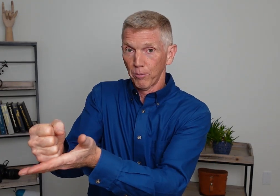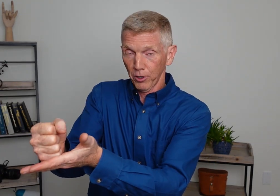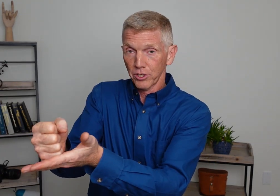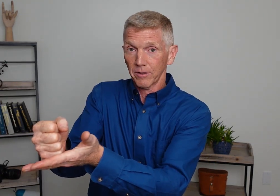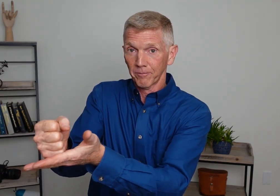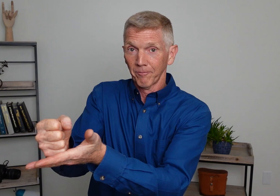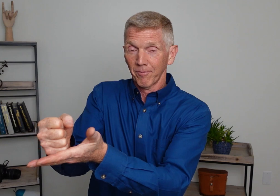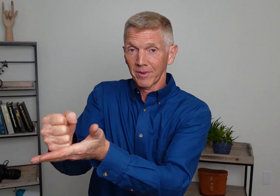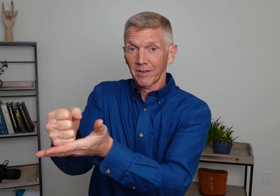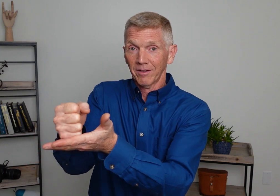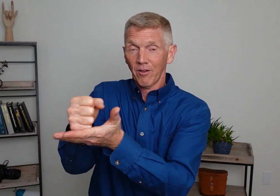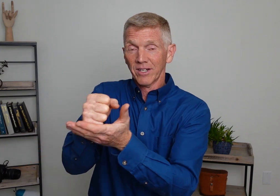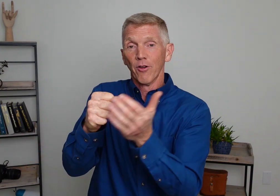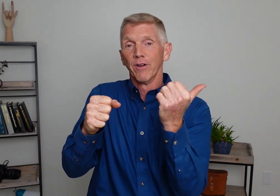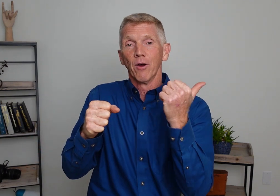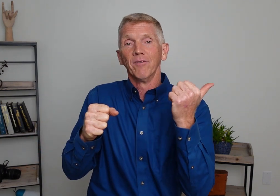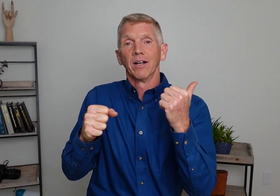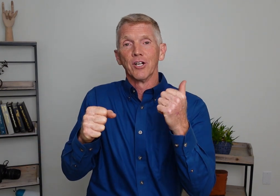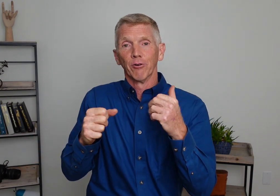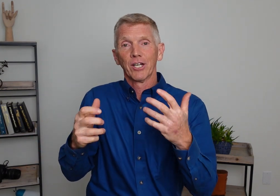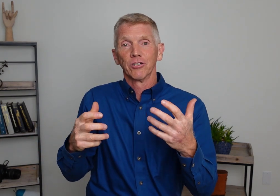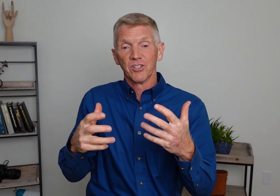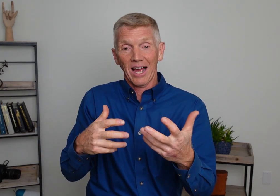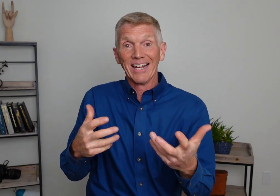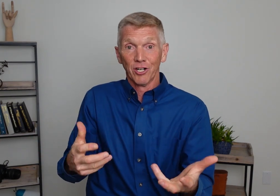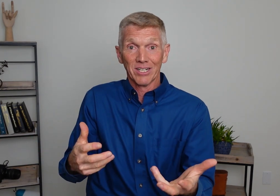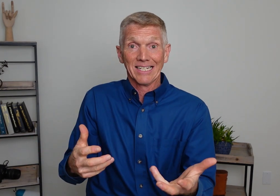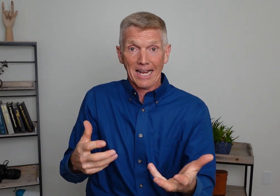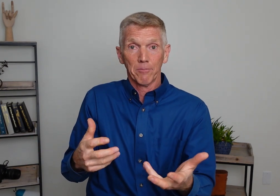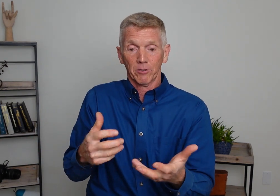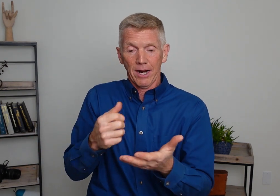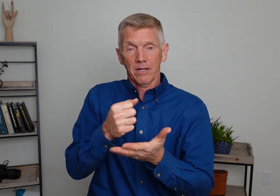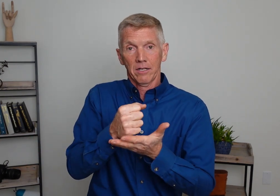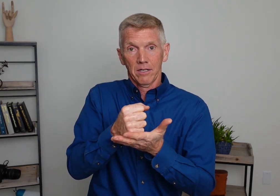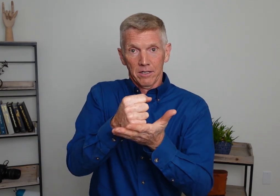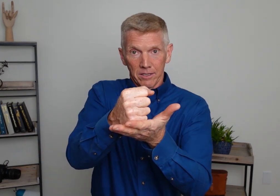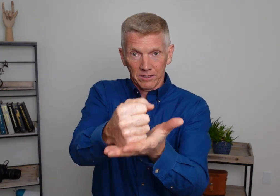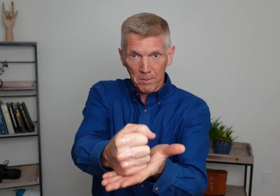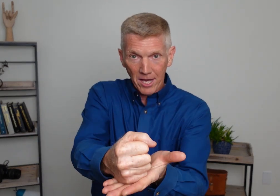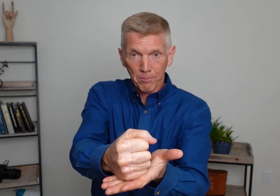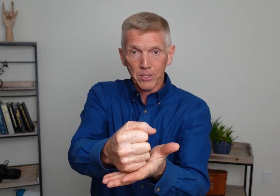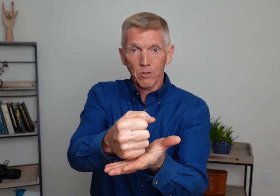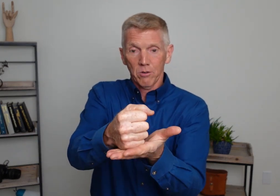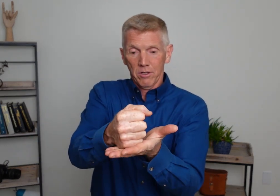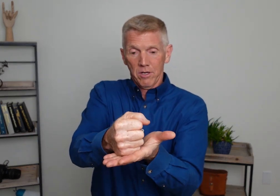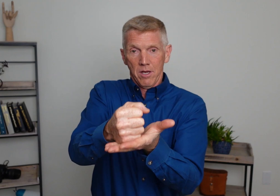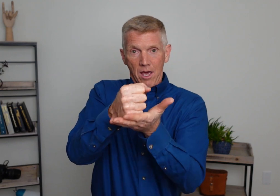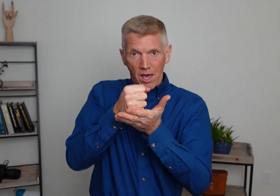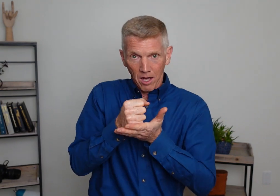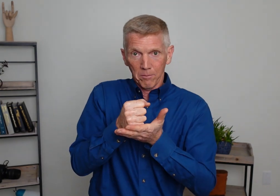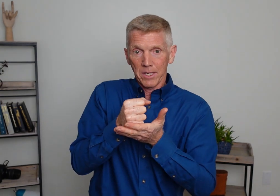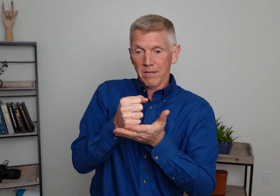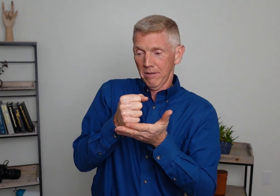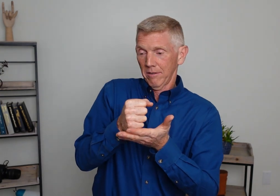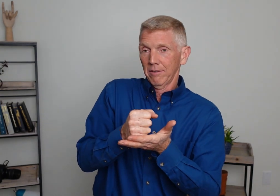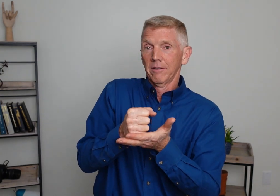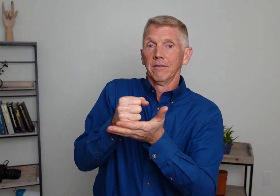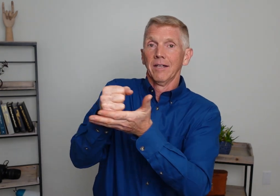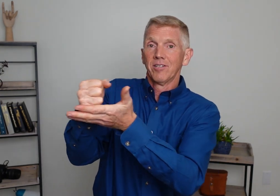person. Now there's another video I've done on directional signs. Here's an example, right? Let me help you. Help me. Let's